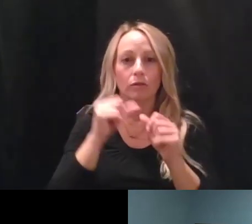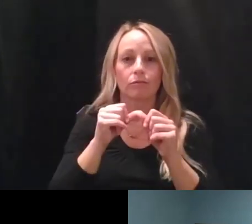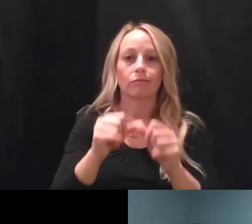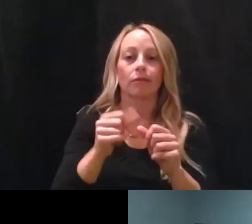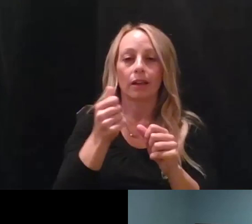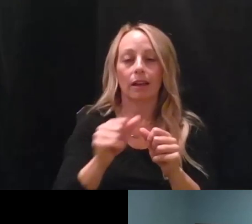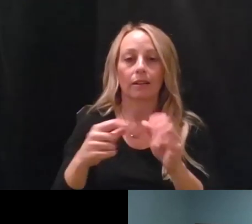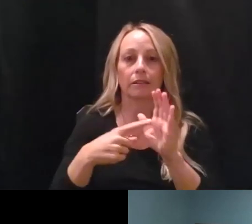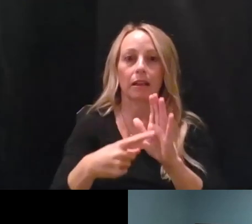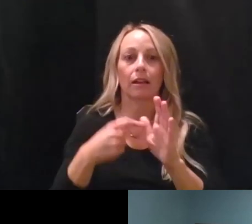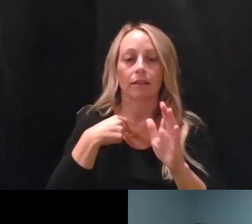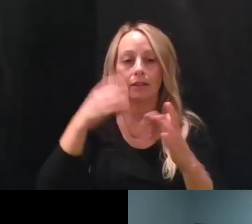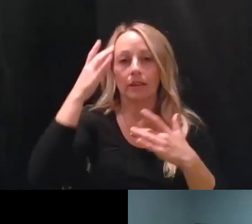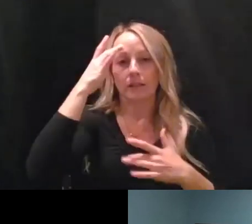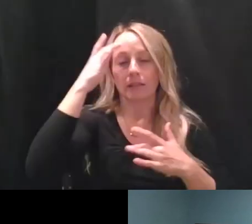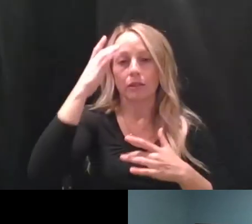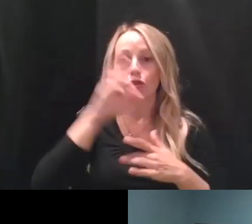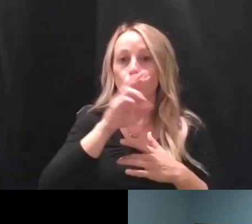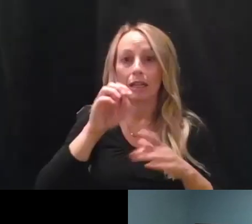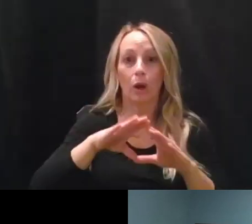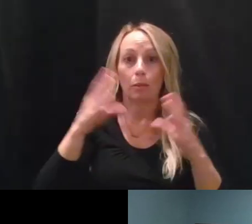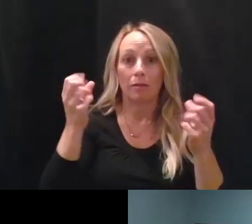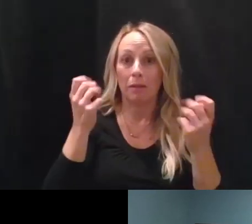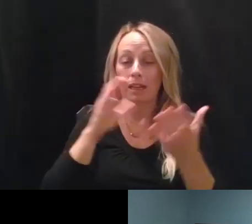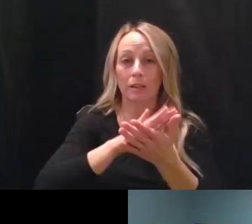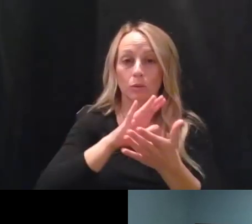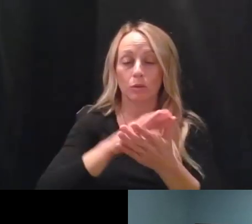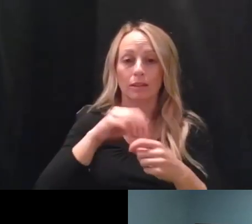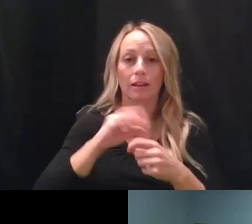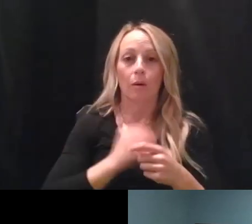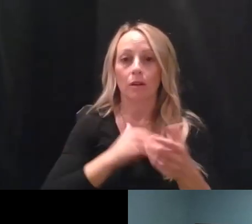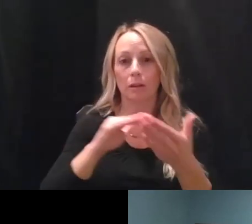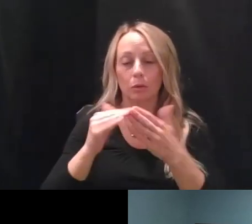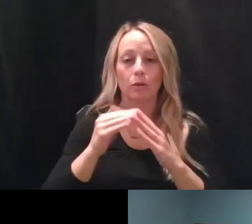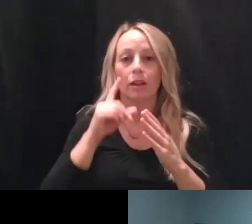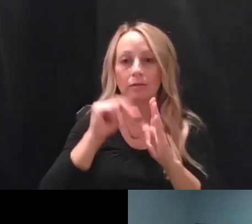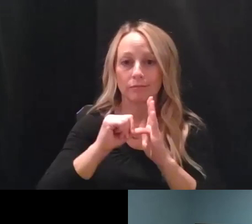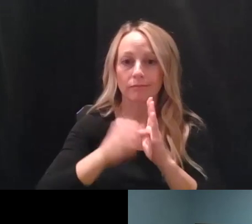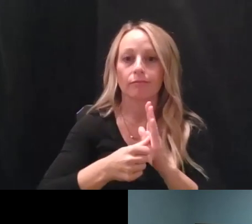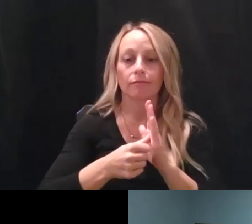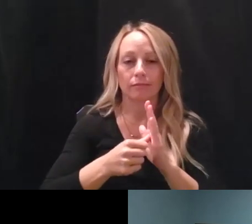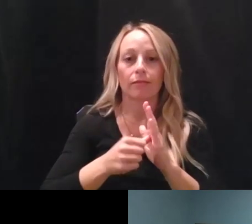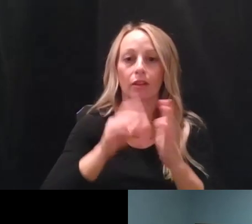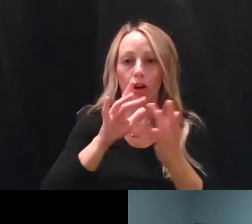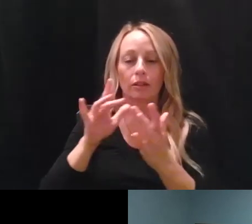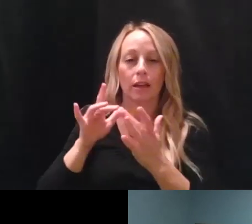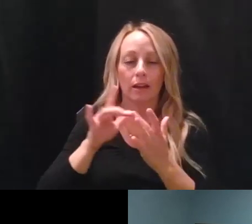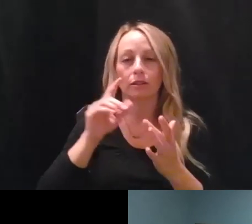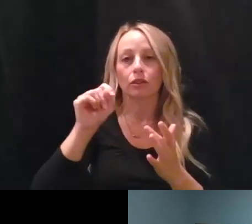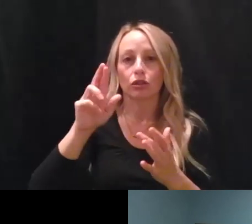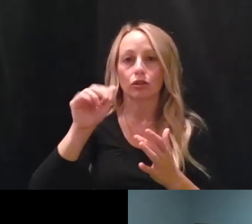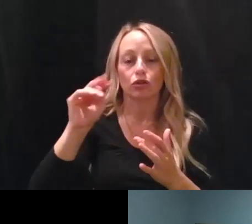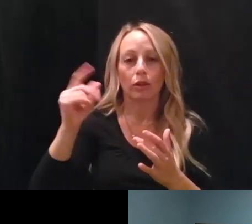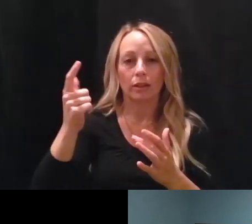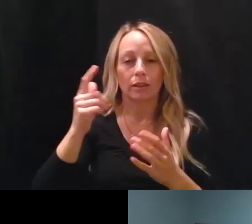The reopening of many schools in our community has highlighted the contact tracing process that takes place when a positive